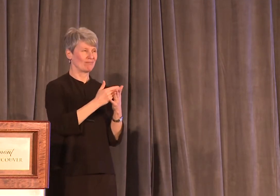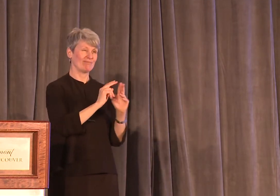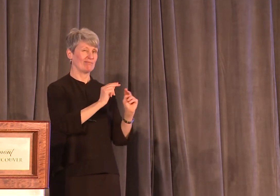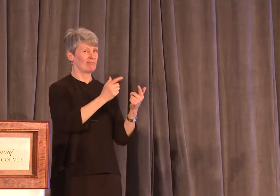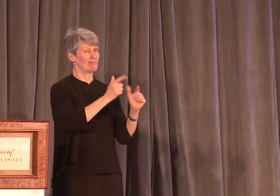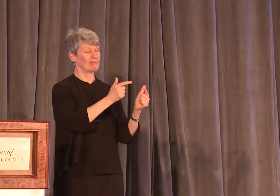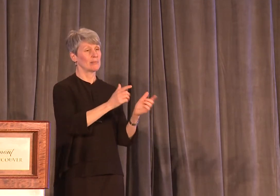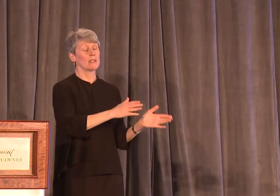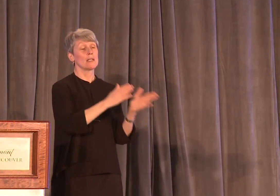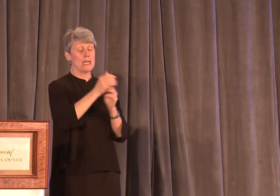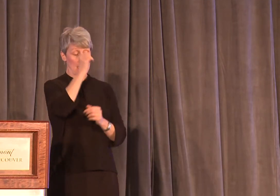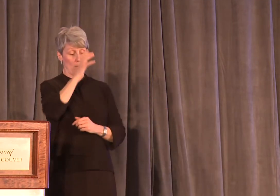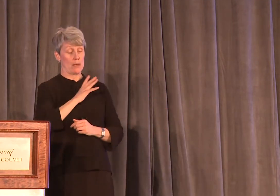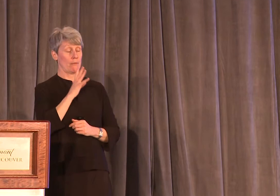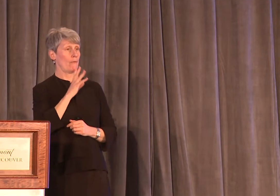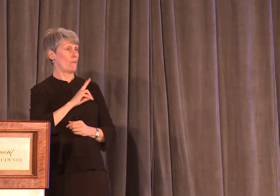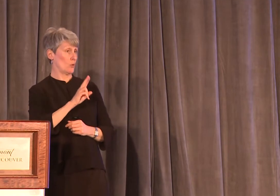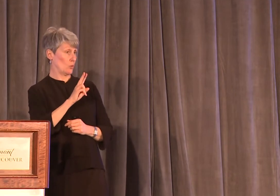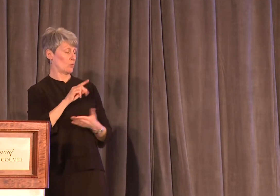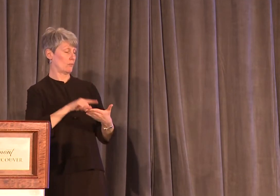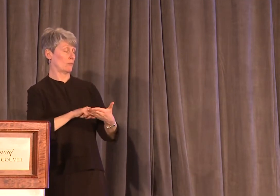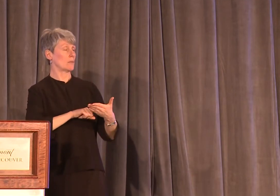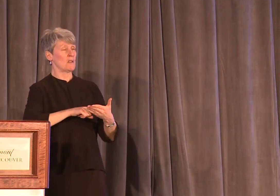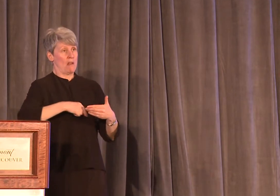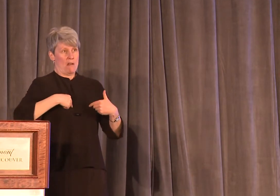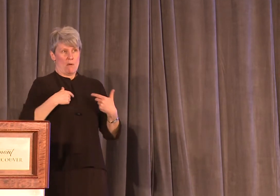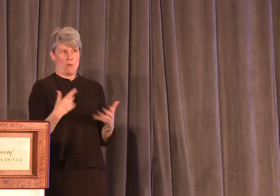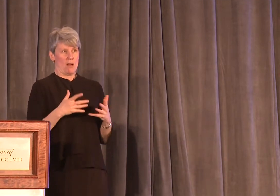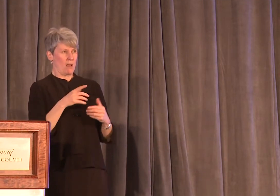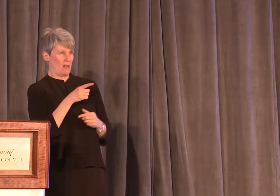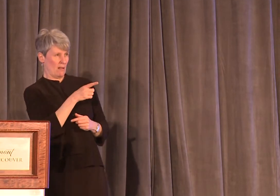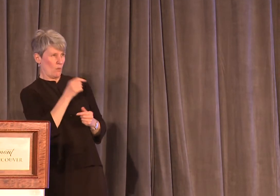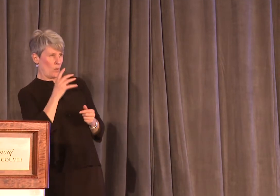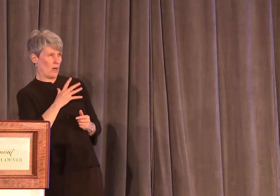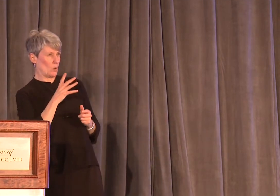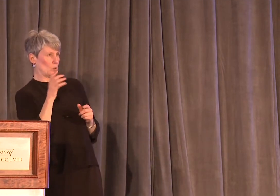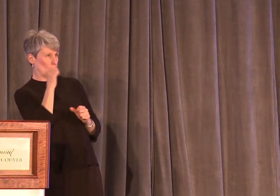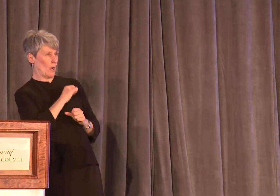42-year-old man, I can tell you that I would not even want to have sex with a drunk woman.